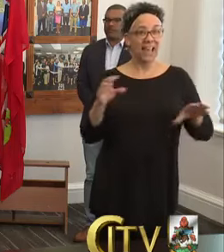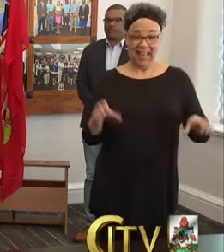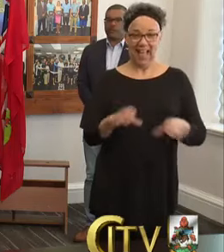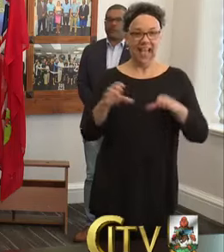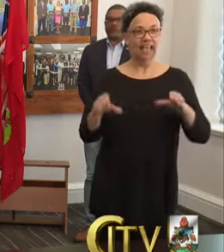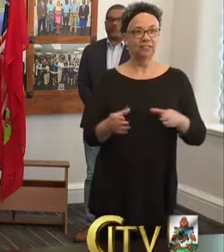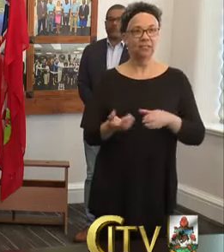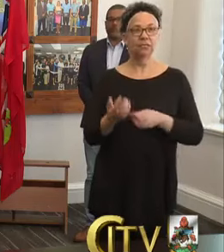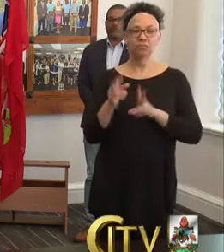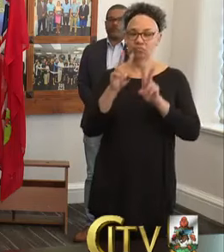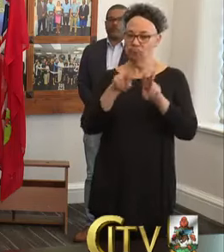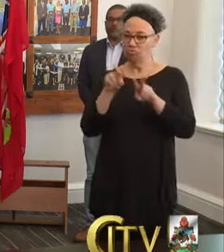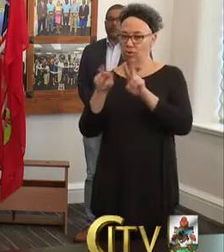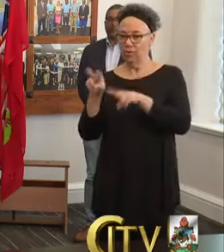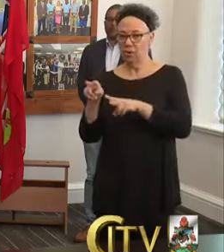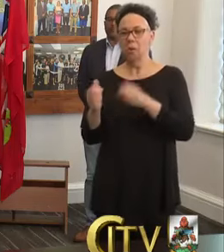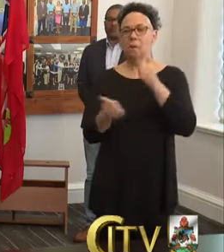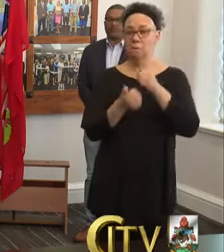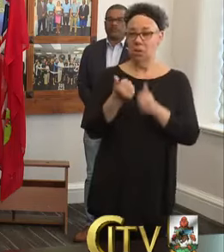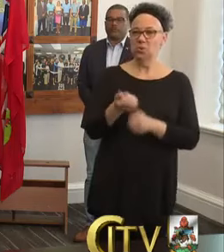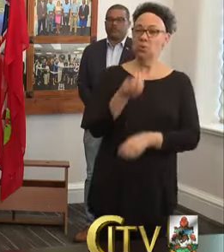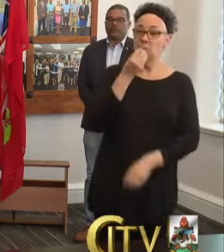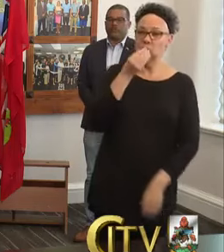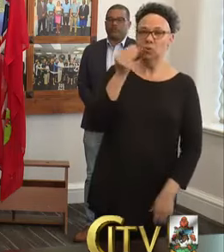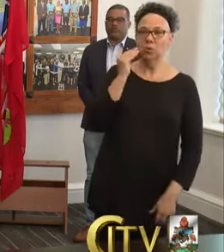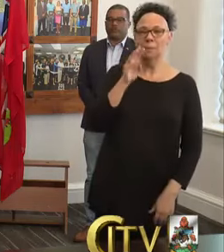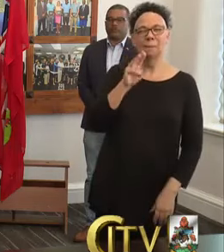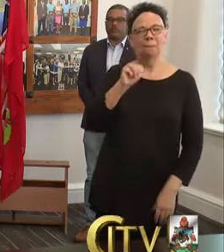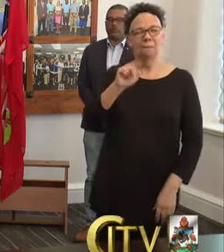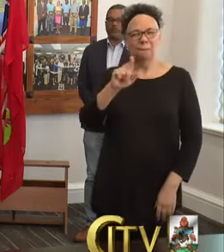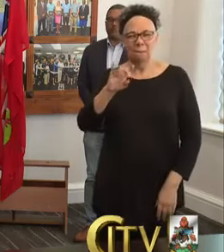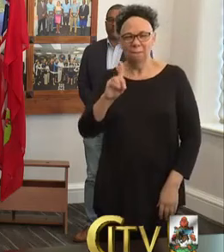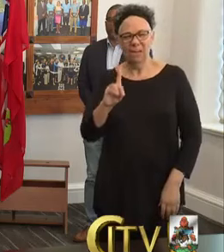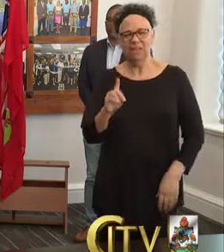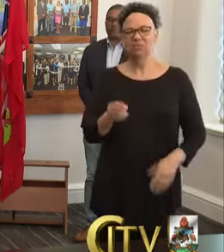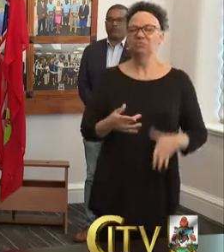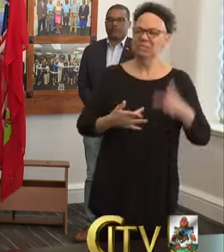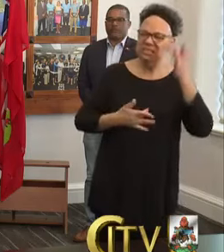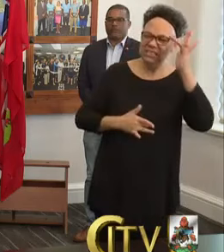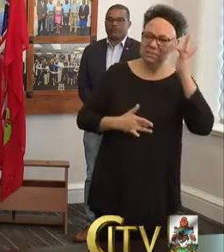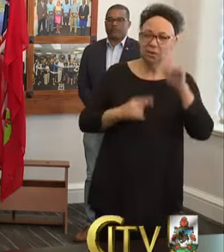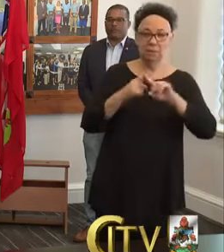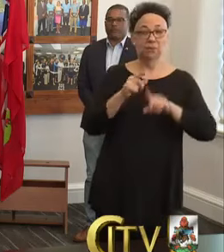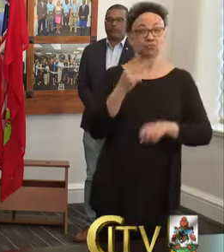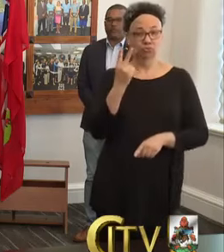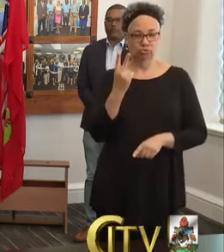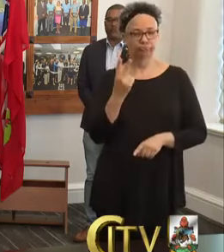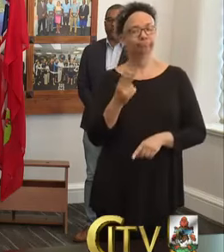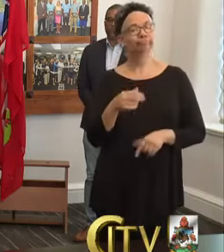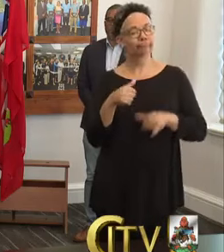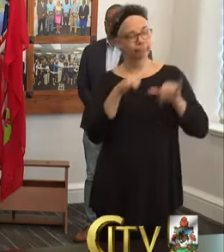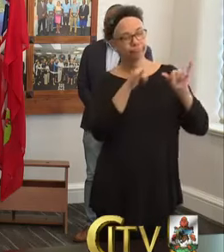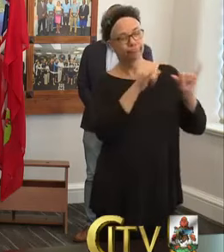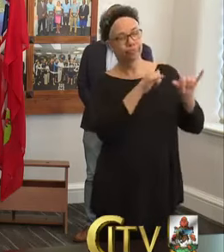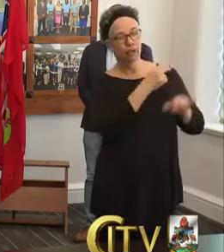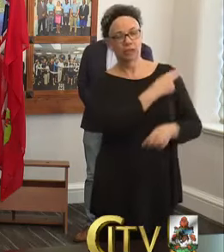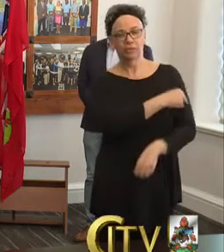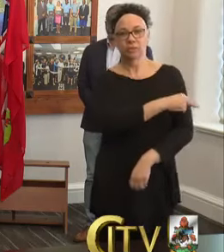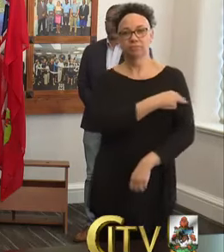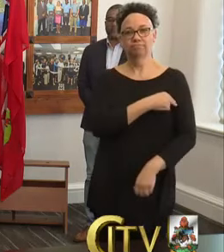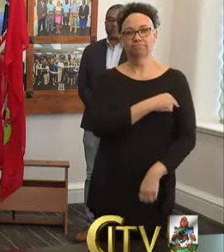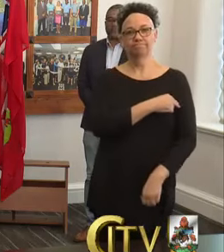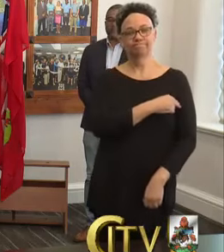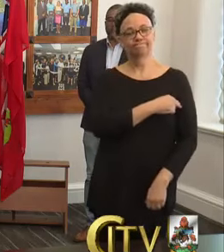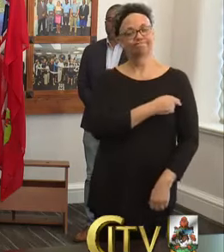Most of them are at home with mild symptoms, but there are two persons that do remain hospitalized. Unfortunately,